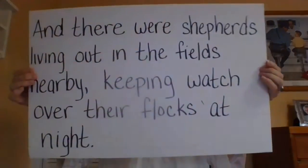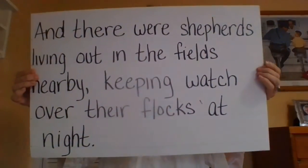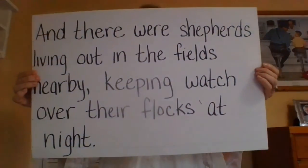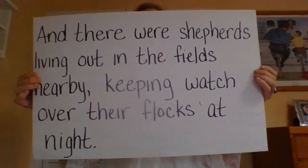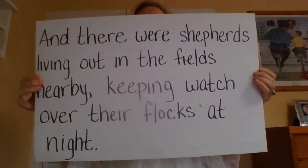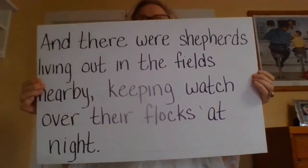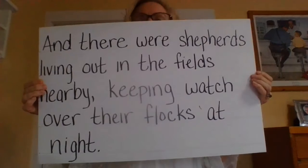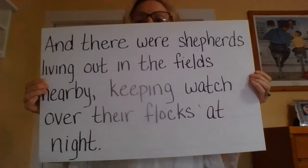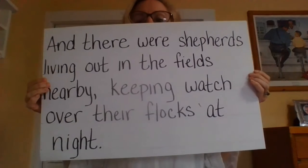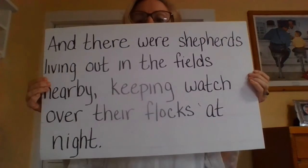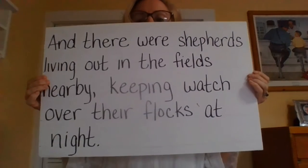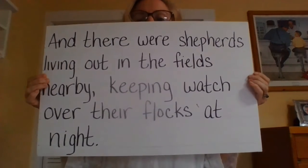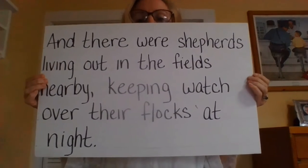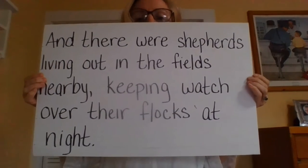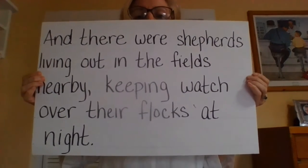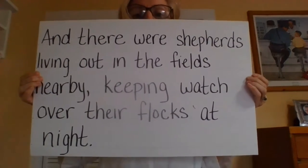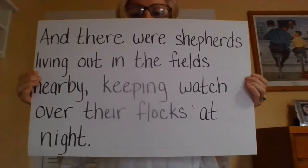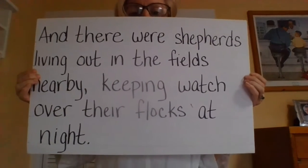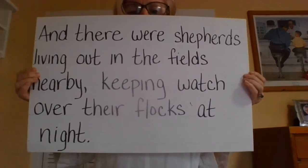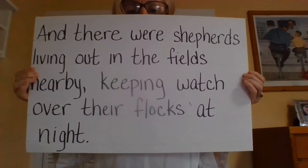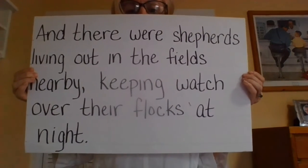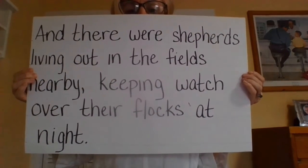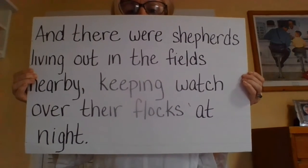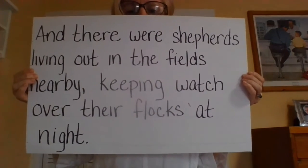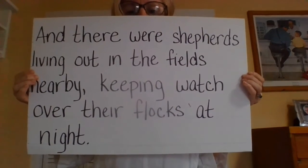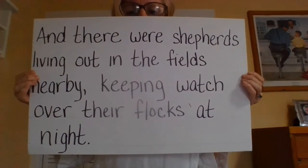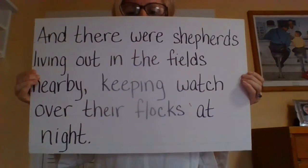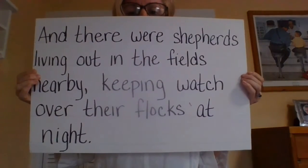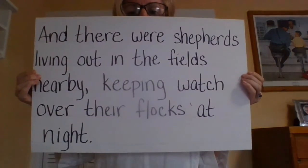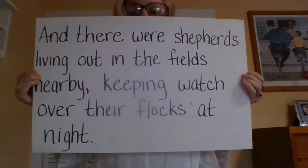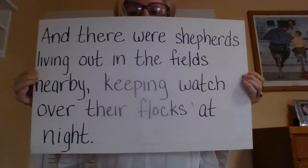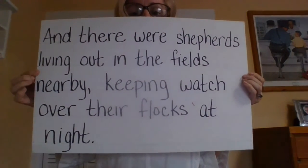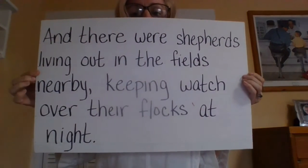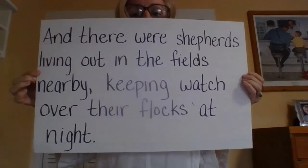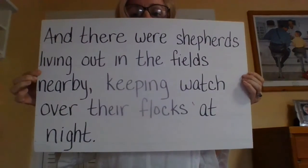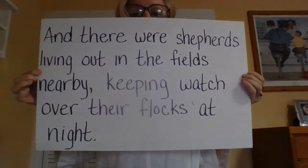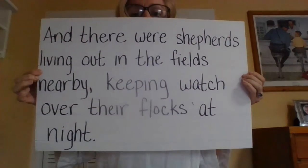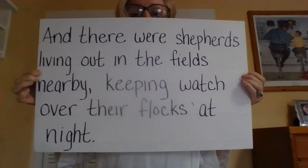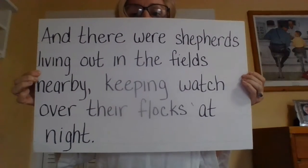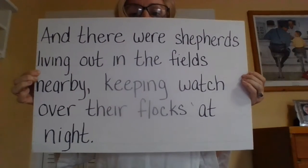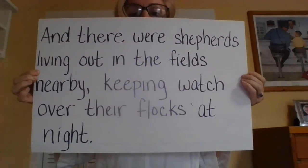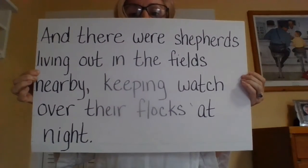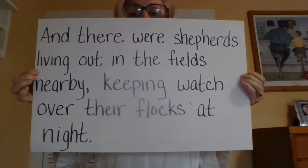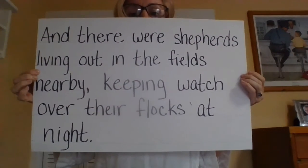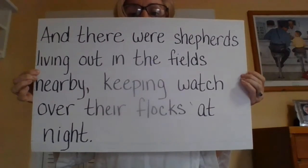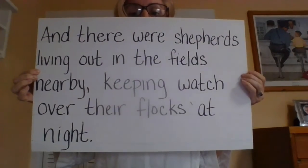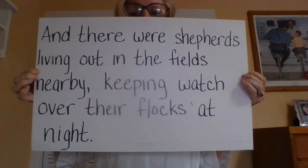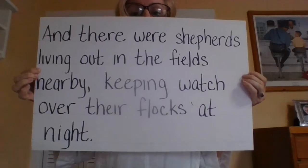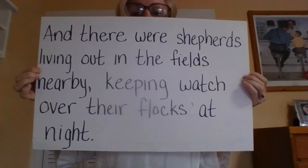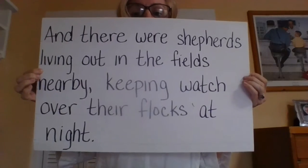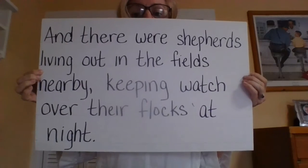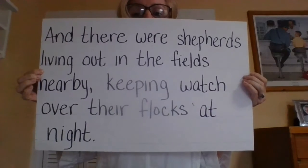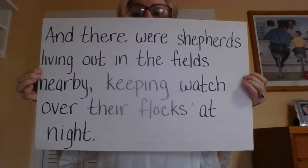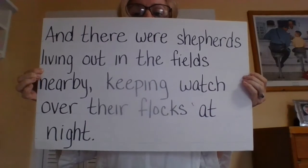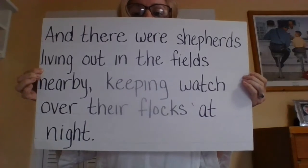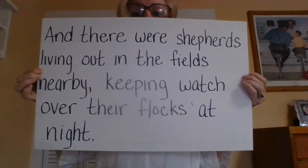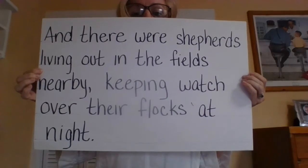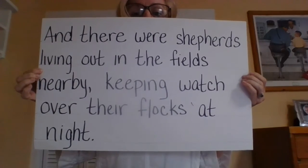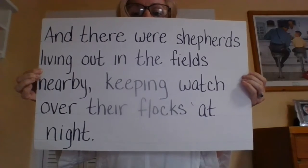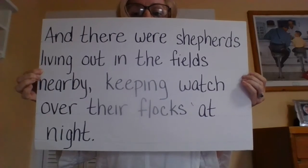Ready? Here we go. And there were shepherds living out in the fields nearby, keeping watch over their